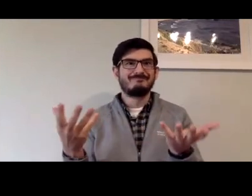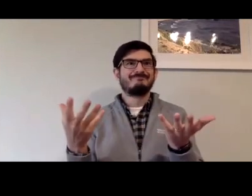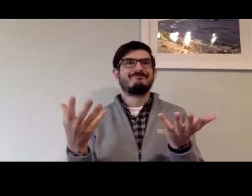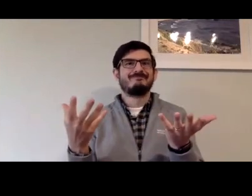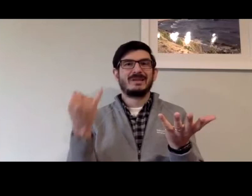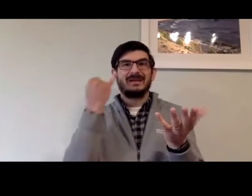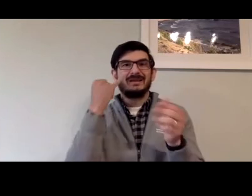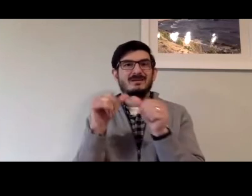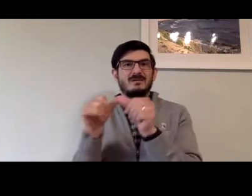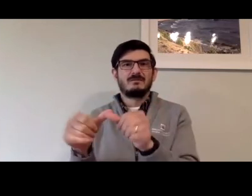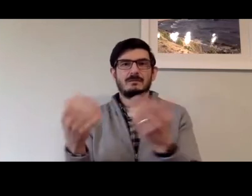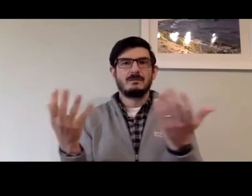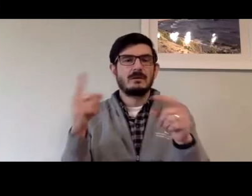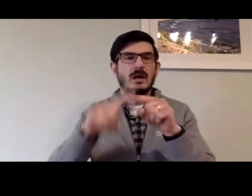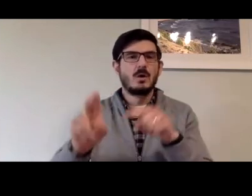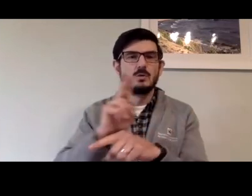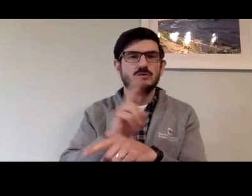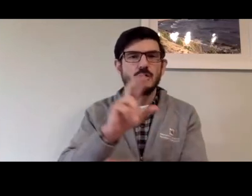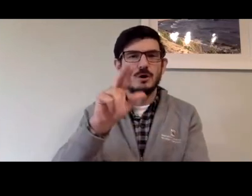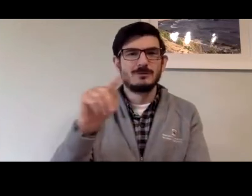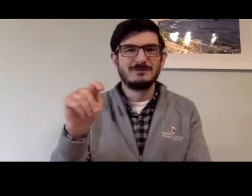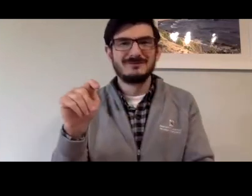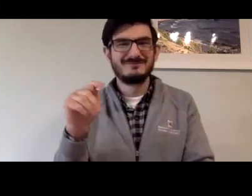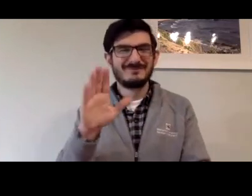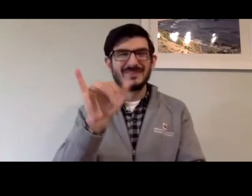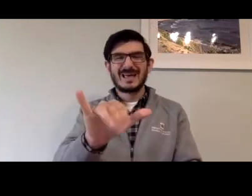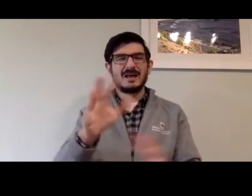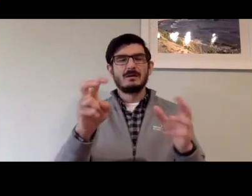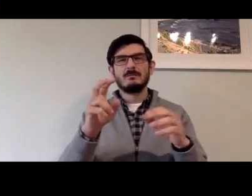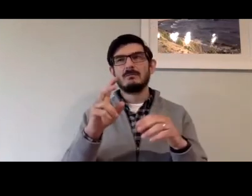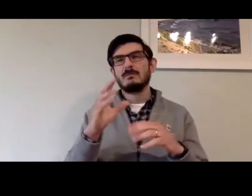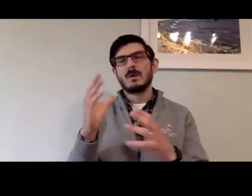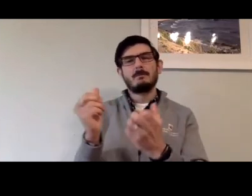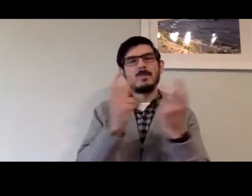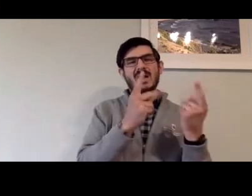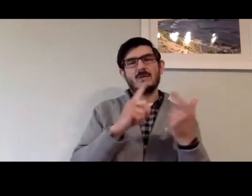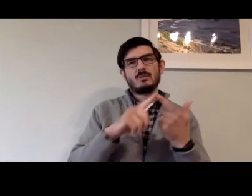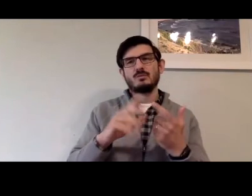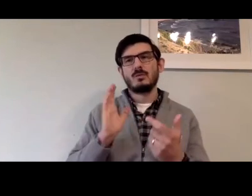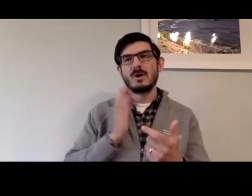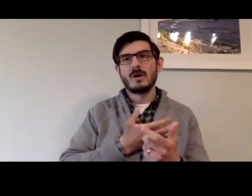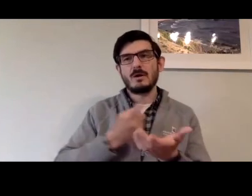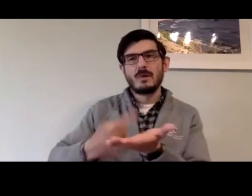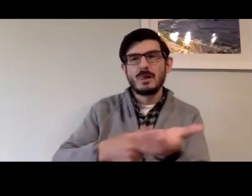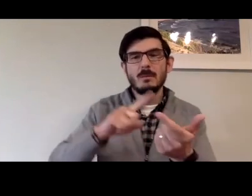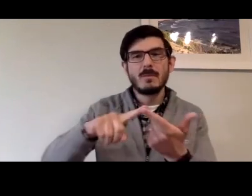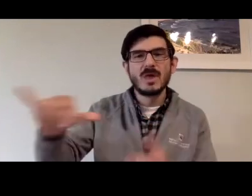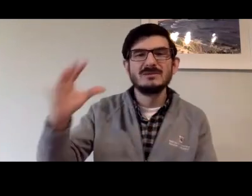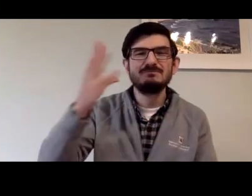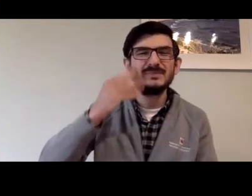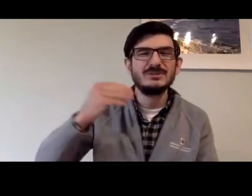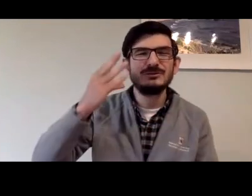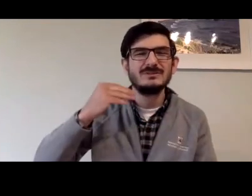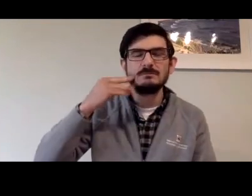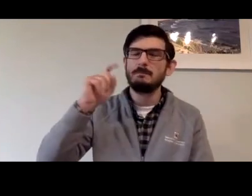and you never use it. So why bother? But in the end, this prevents you from initiating or completing an